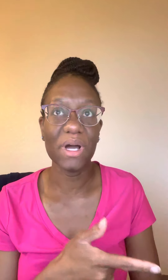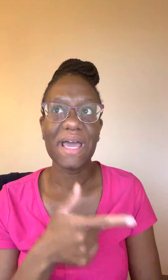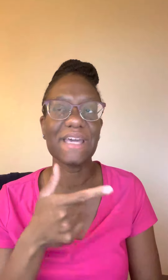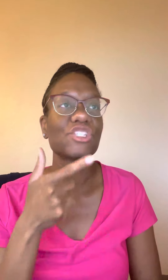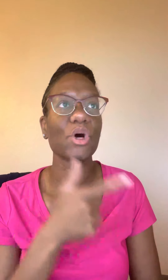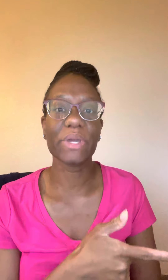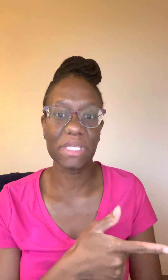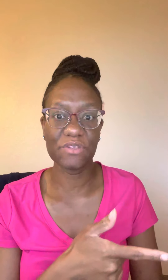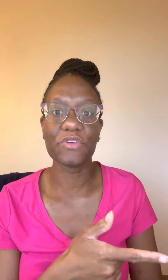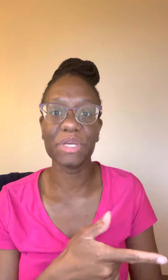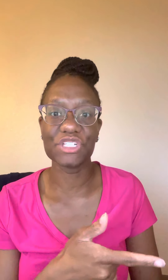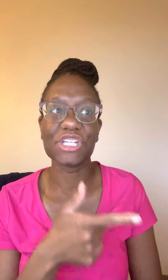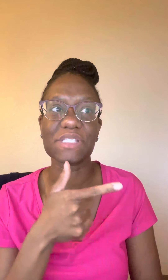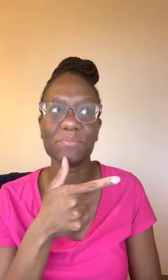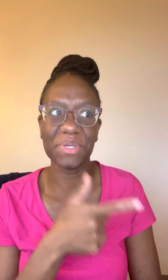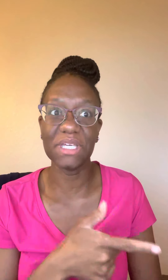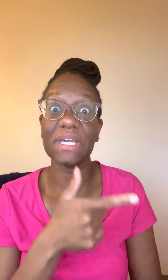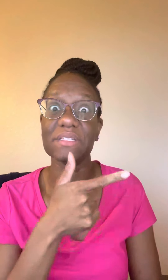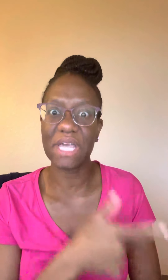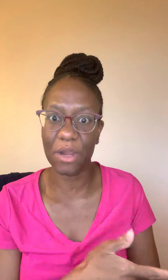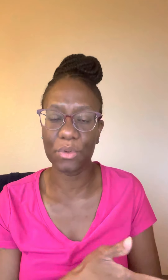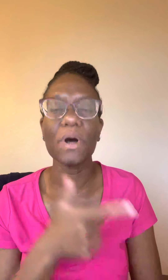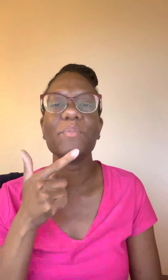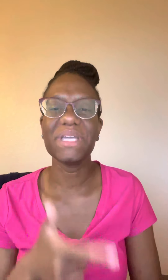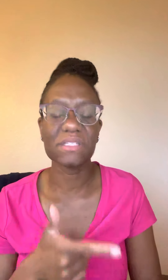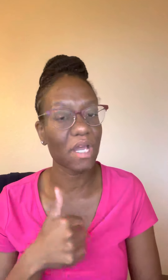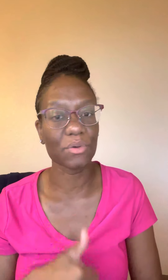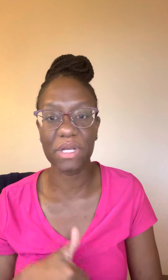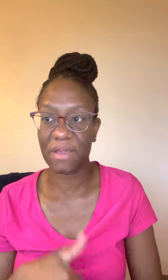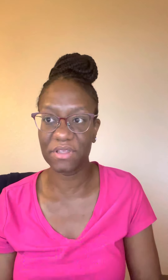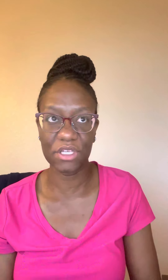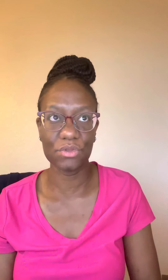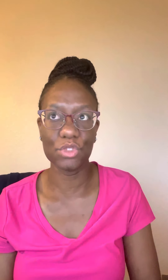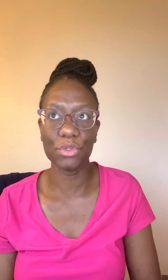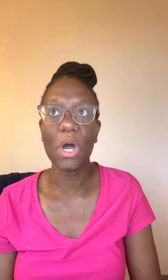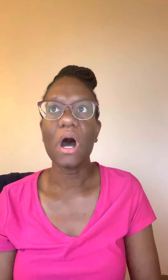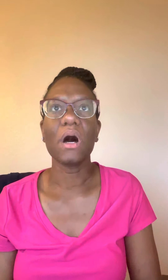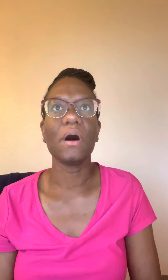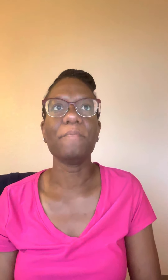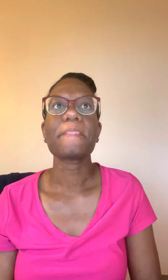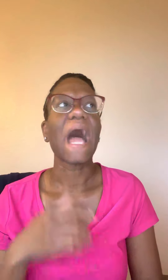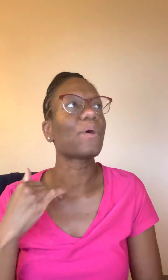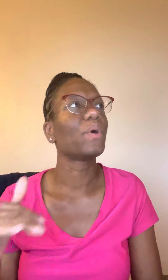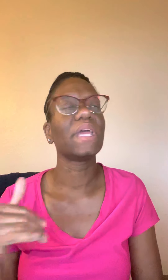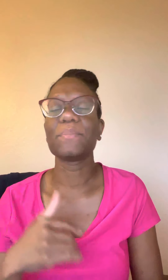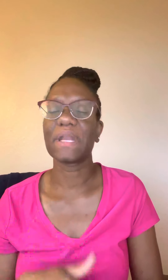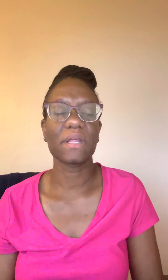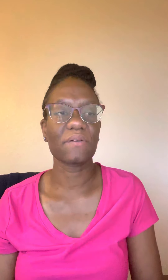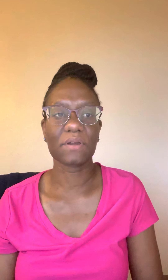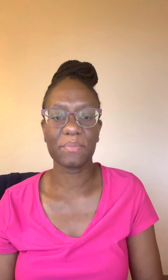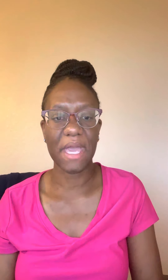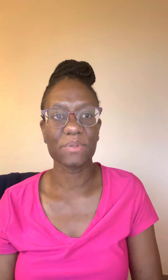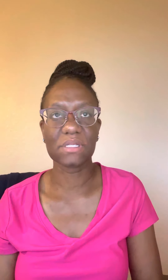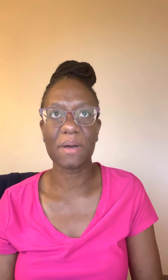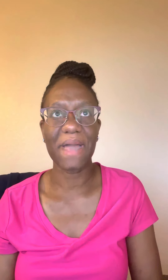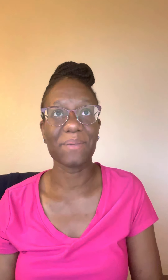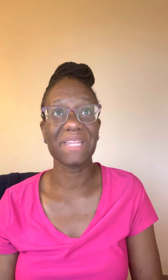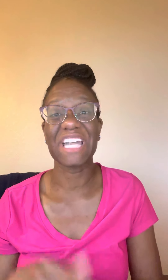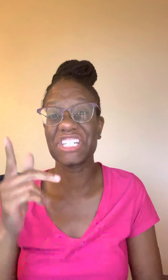and so easy for me to just be integral, be integral in everything you do. Um, I don't want anybody to ever be able to come back and be like, she